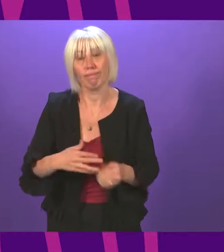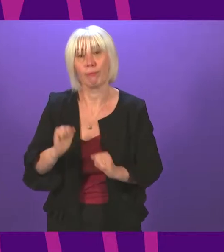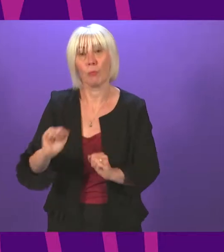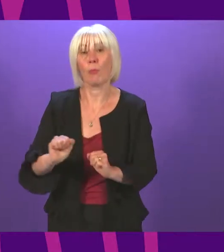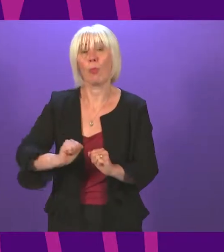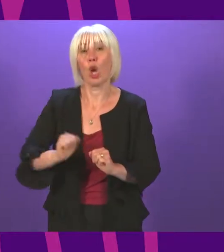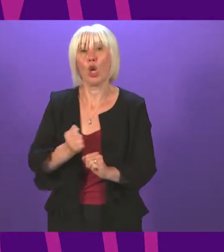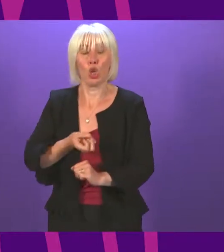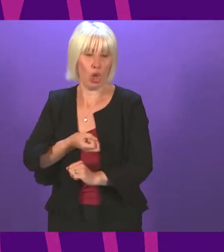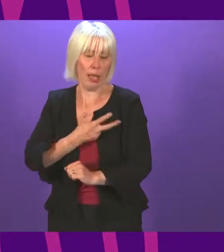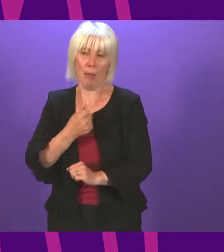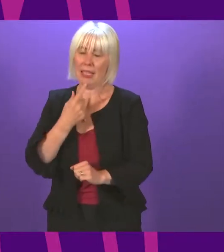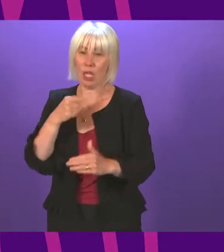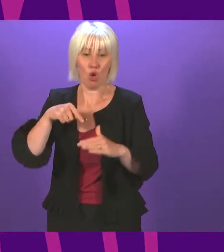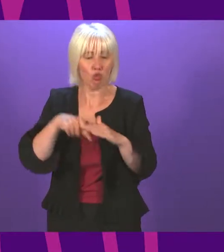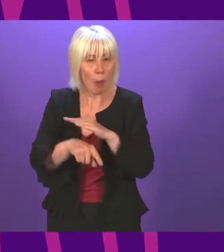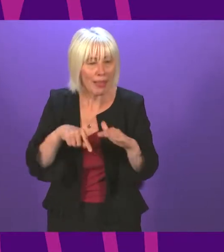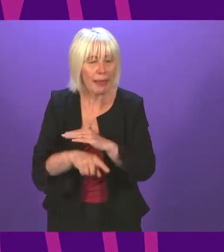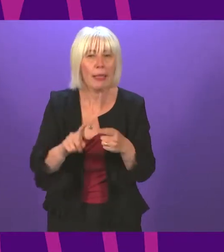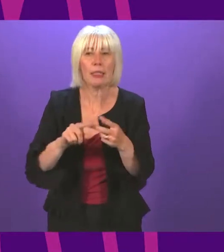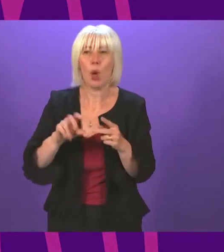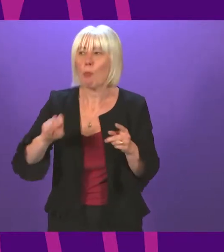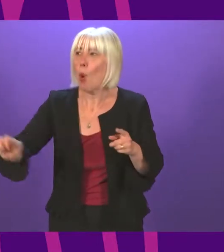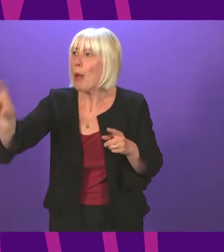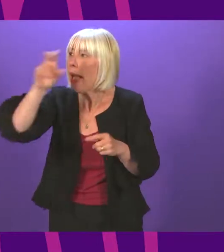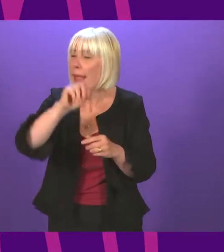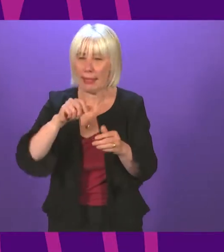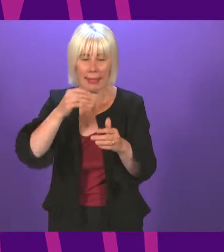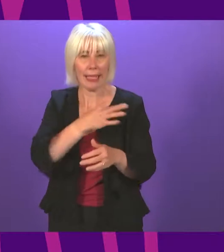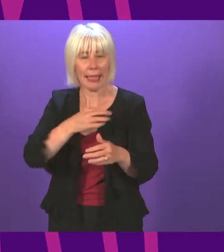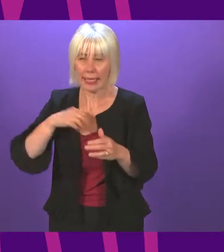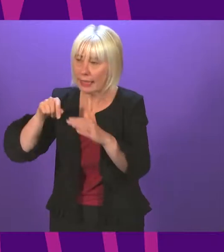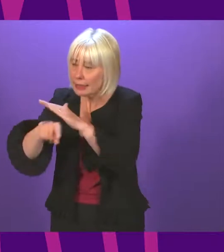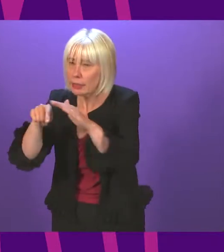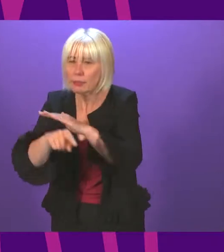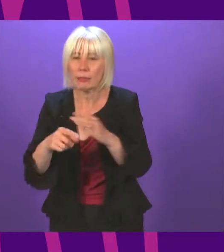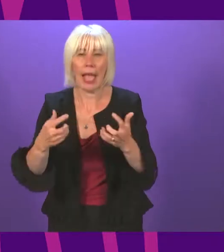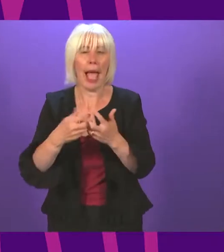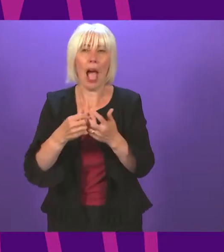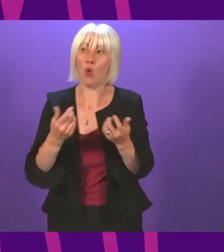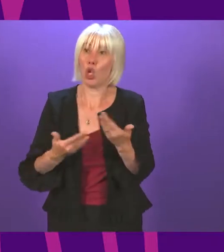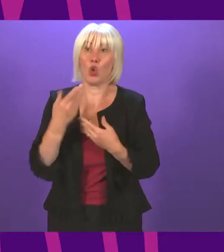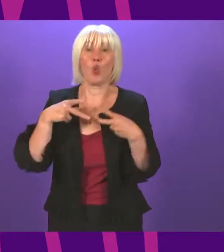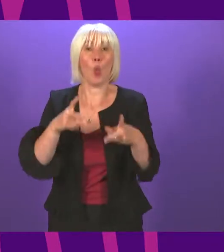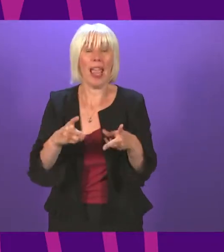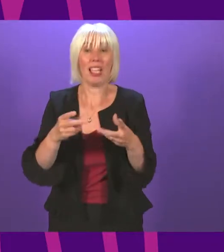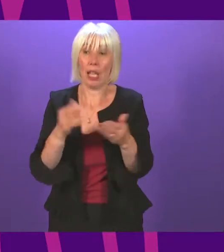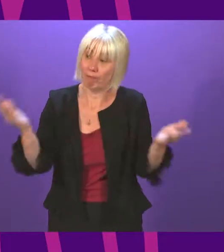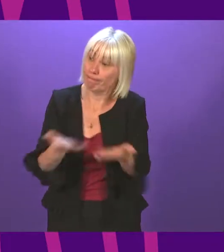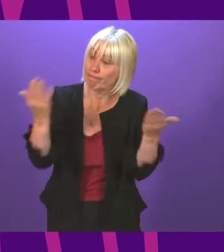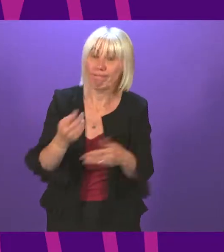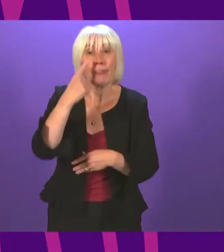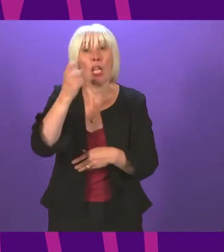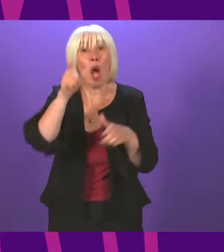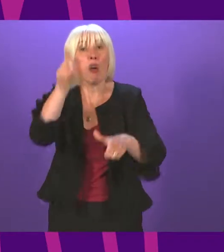calls for drop-in clinics, mobile vaccination clinics, suggested creative ways of setting young people to take up vaccinations,